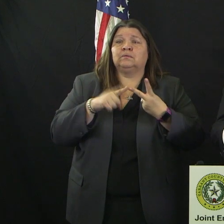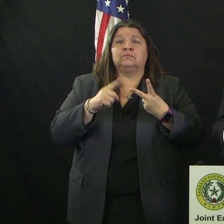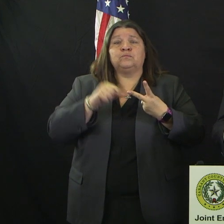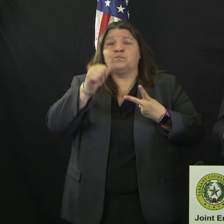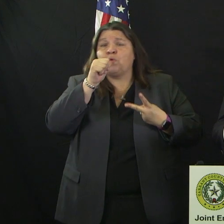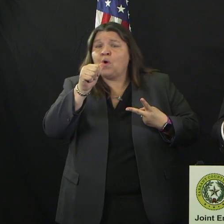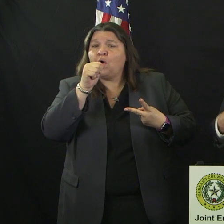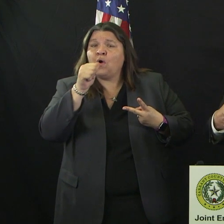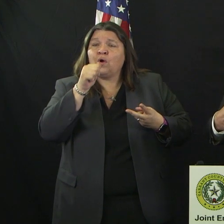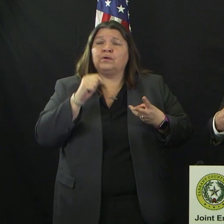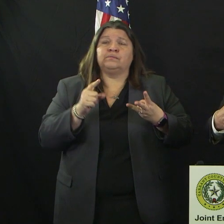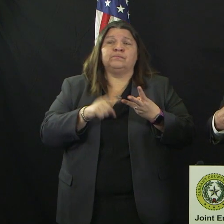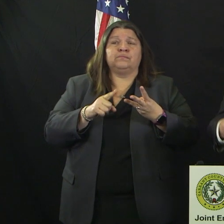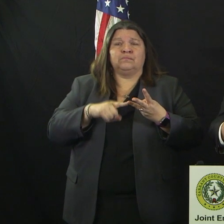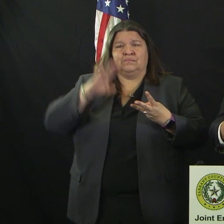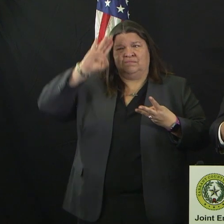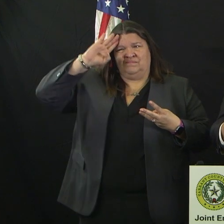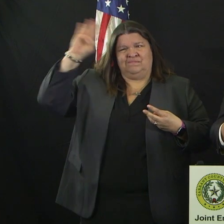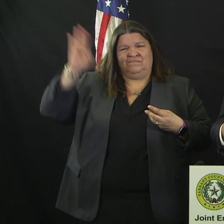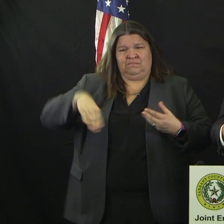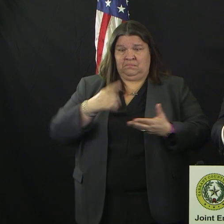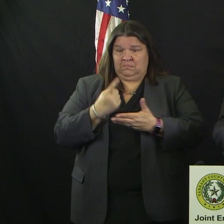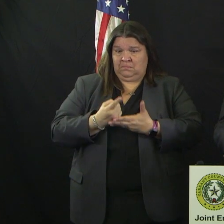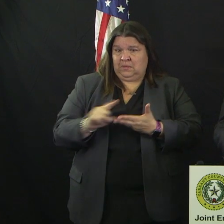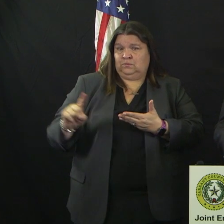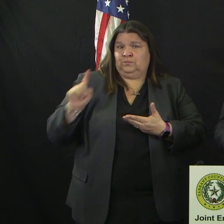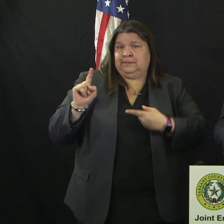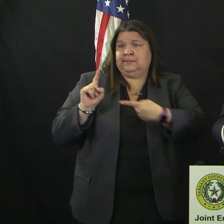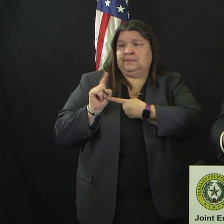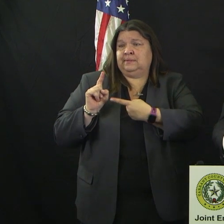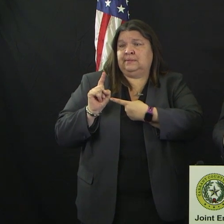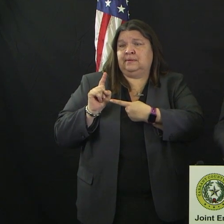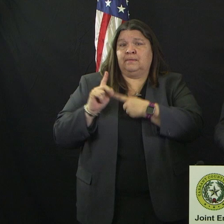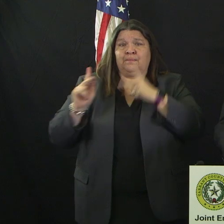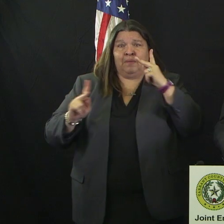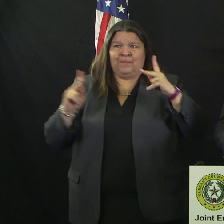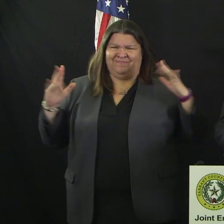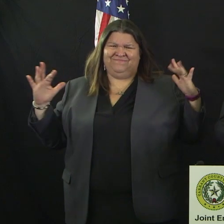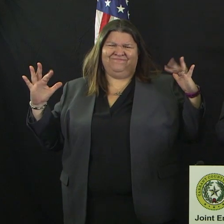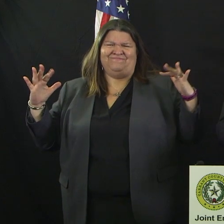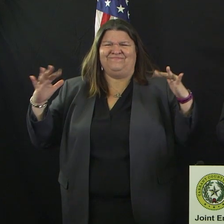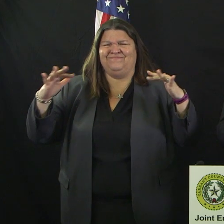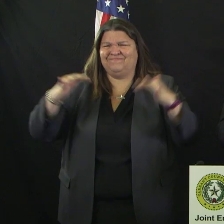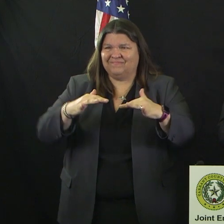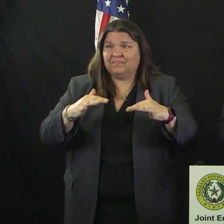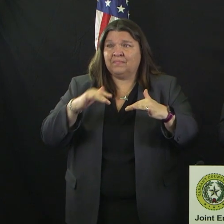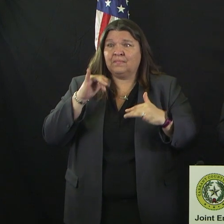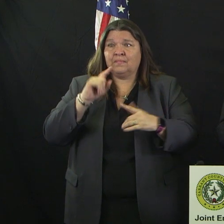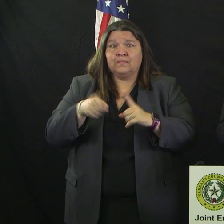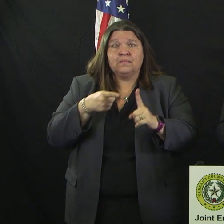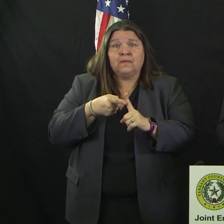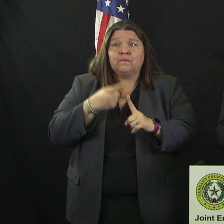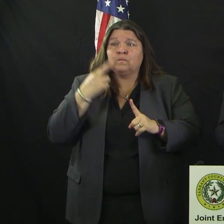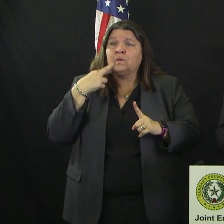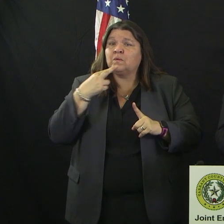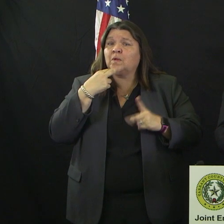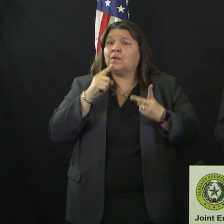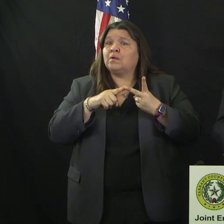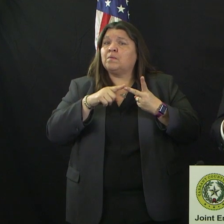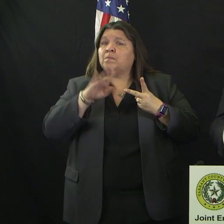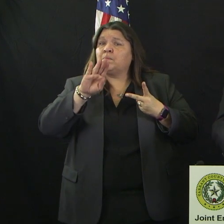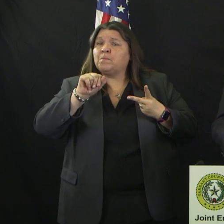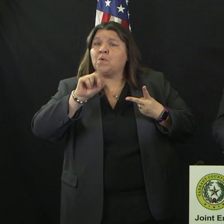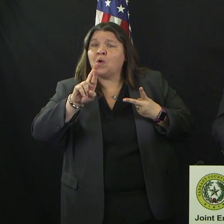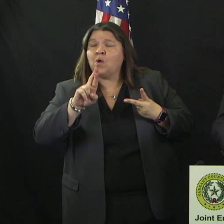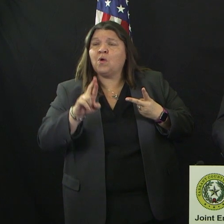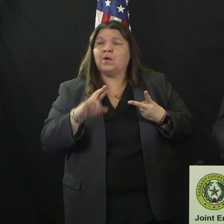that our places of public gathering, particularly restaurants and bars, were some of the more high-risk areas. And so,